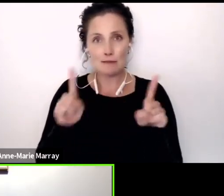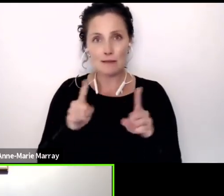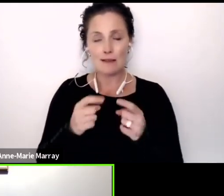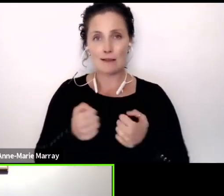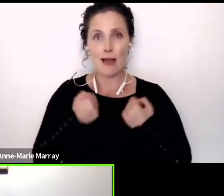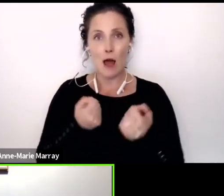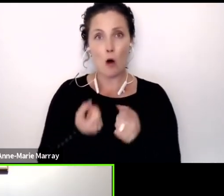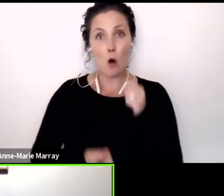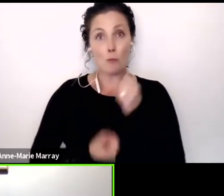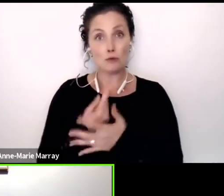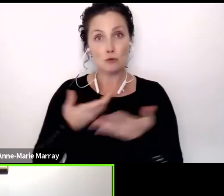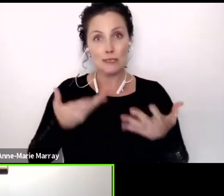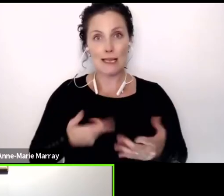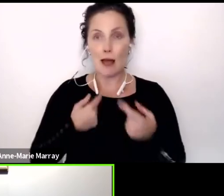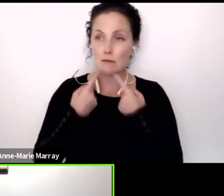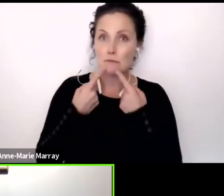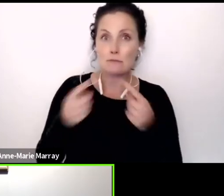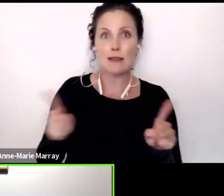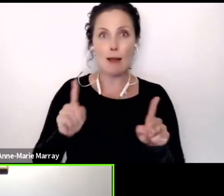is for disabled people.